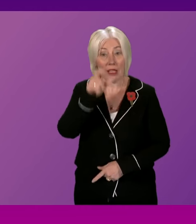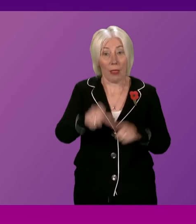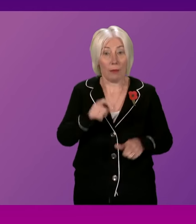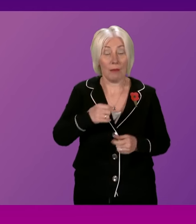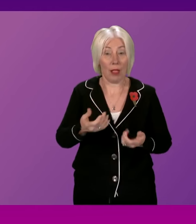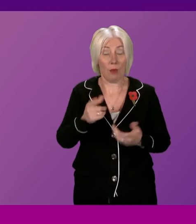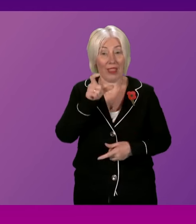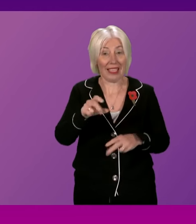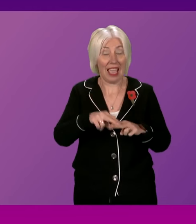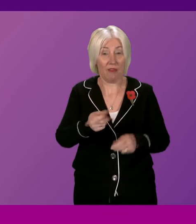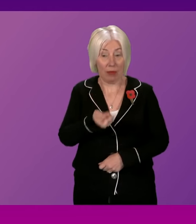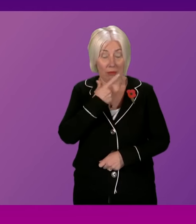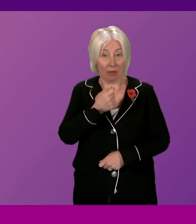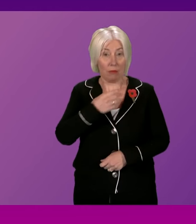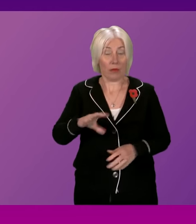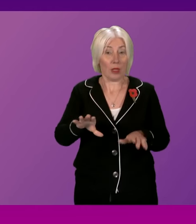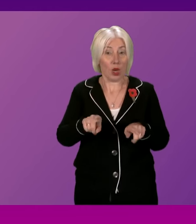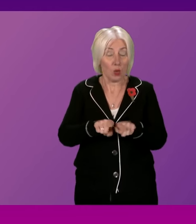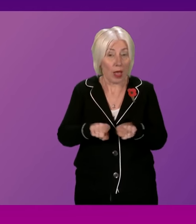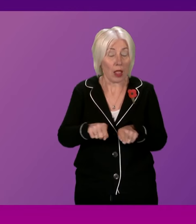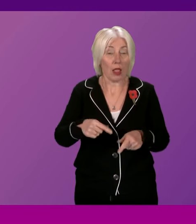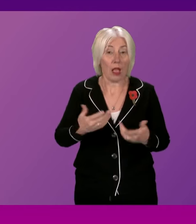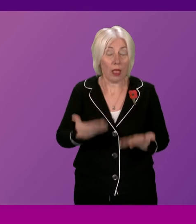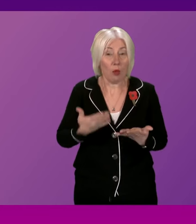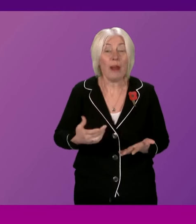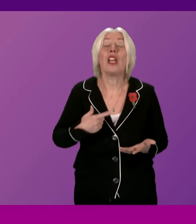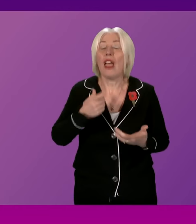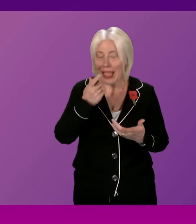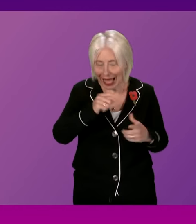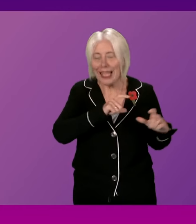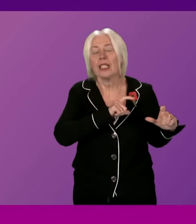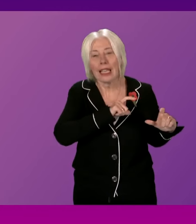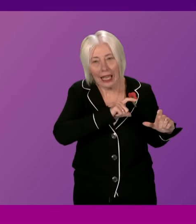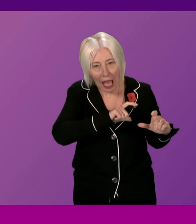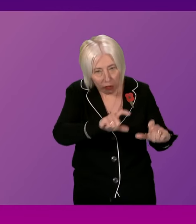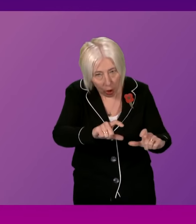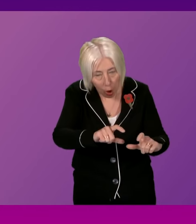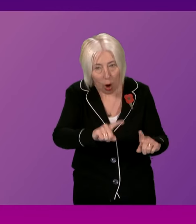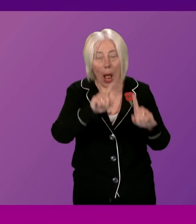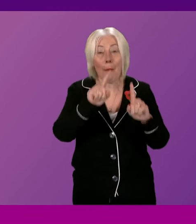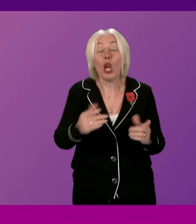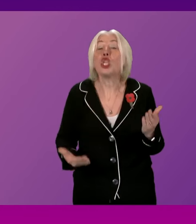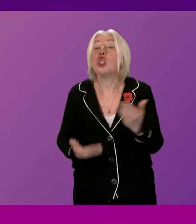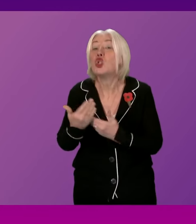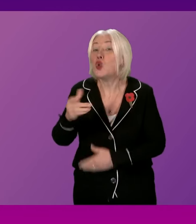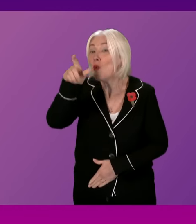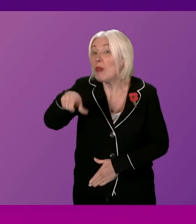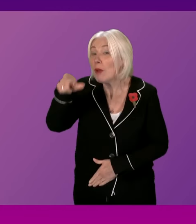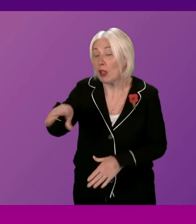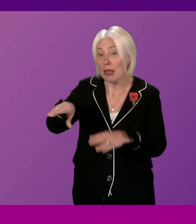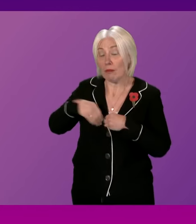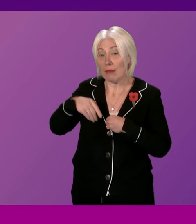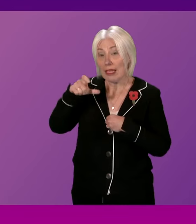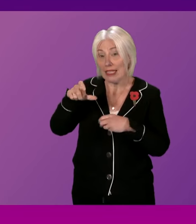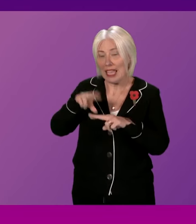receiving, or can be, Simkevi and Cafetrio will continue to do so, but new patients will not. And the